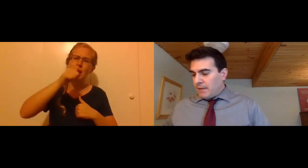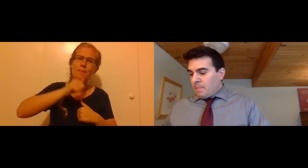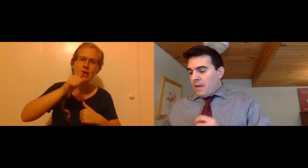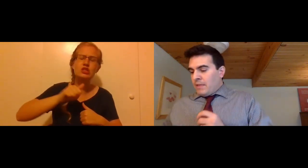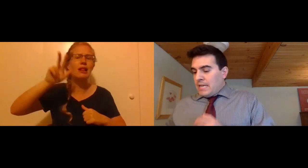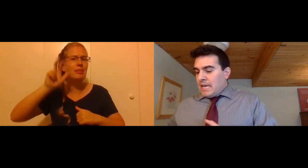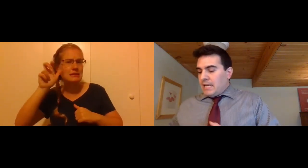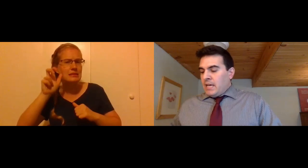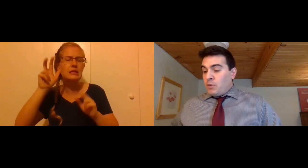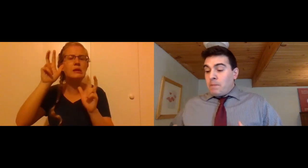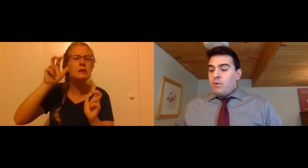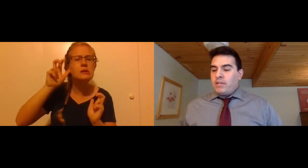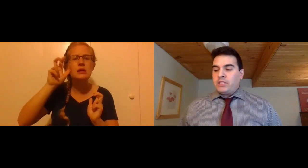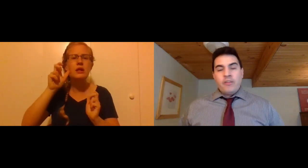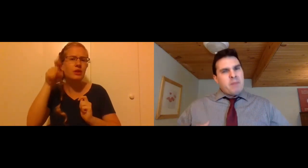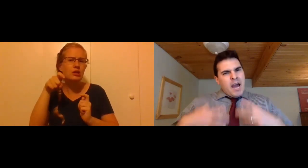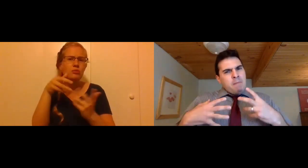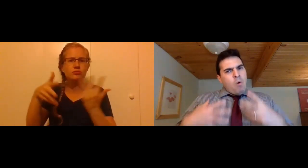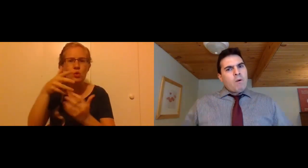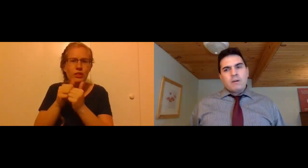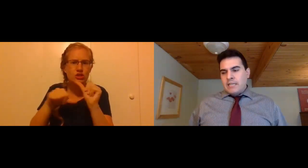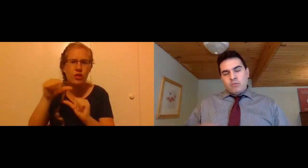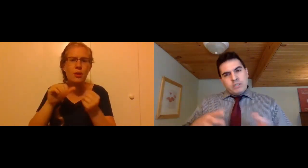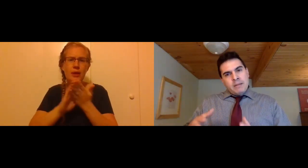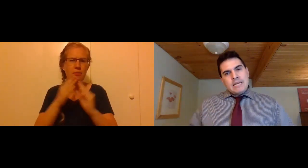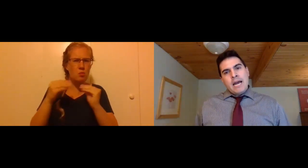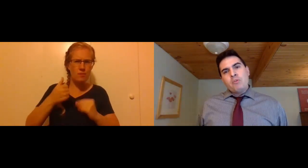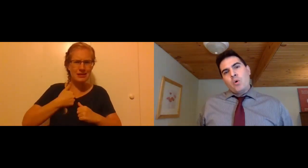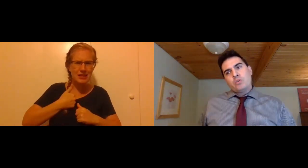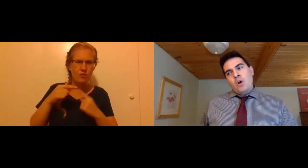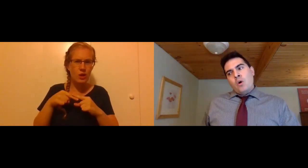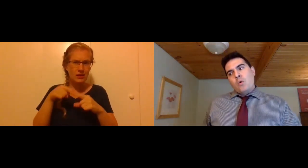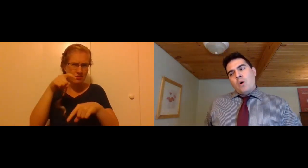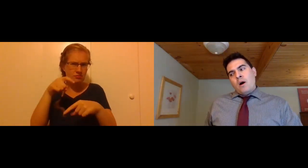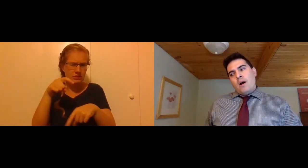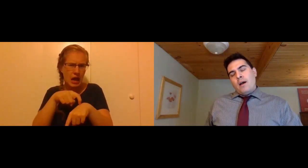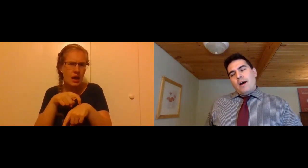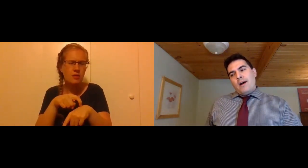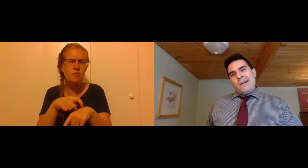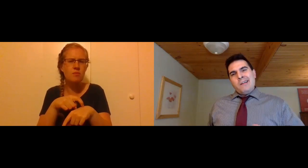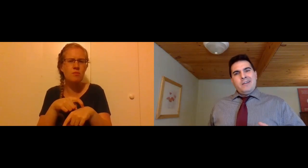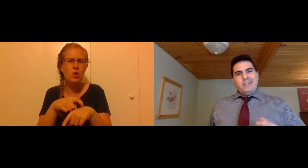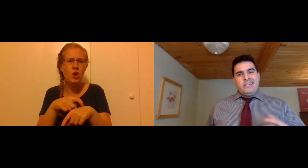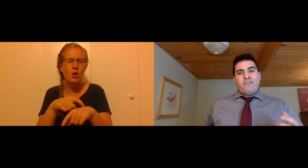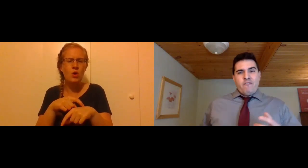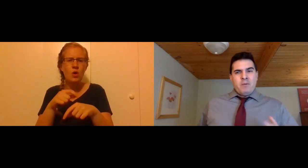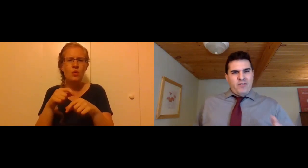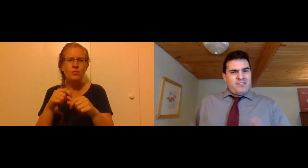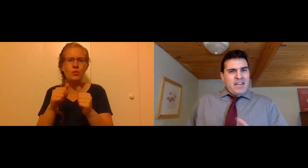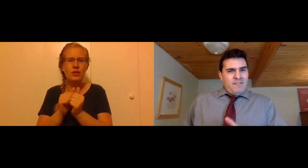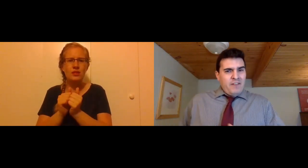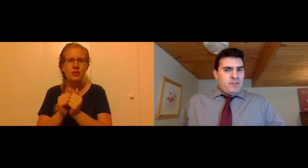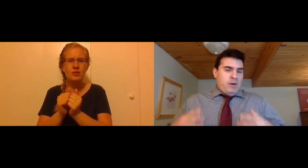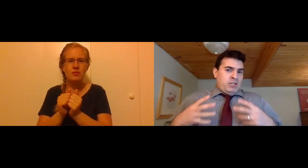listening, the need to be with each other, becoming more ourselves when we spend time with those who are not different from